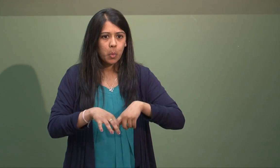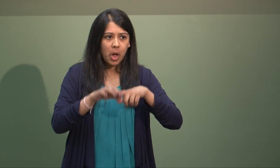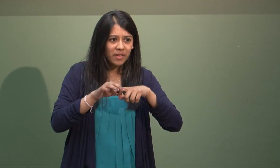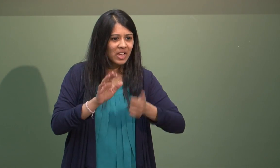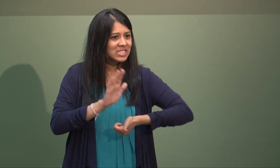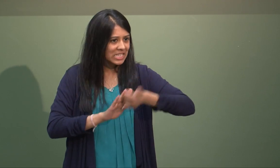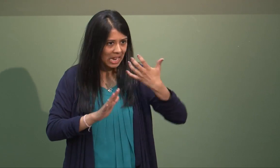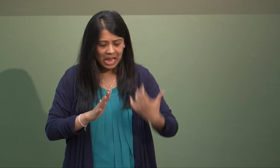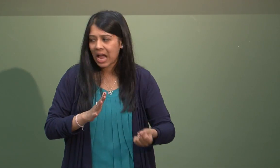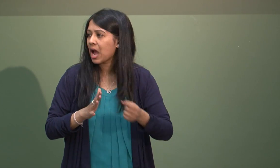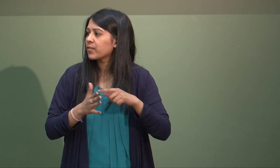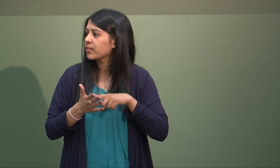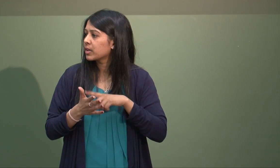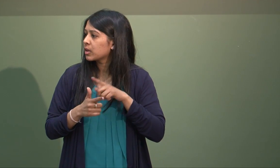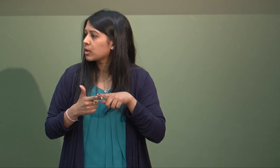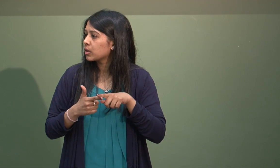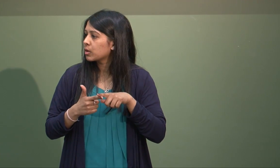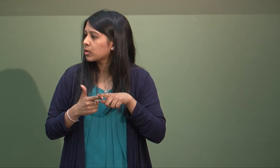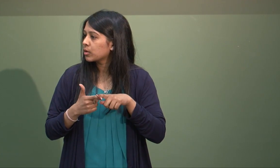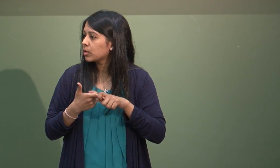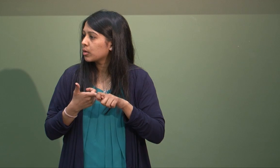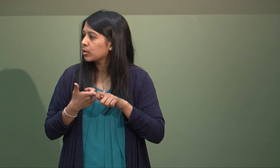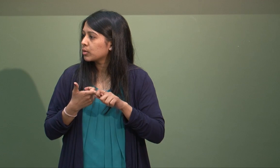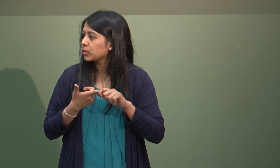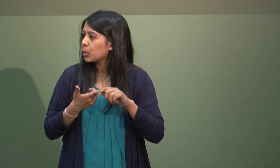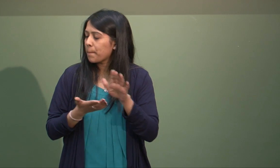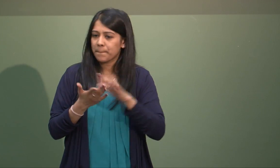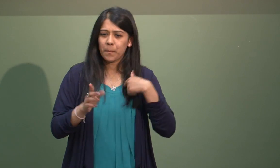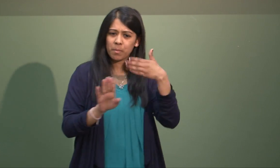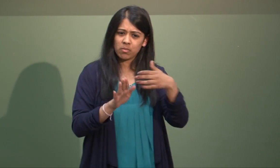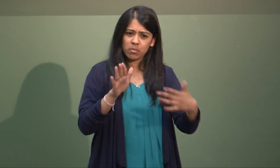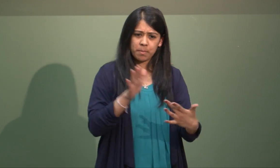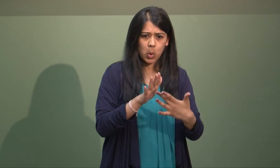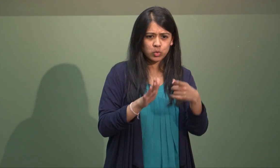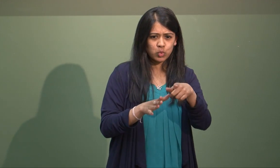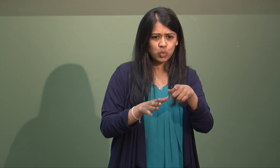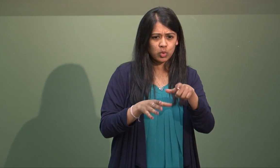of the qualifications and the skills that I've achieved over the past few years.